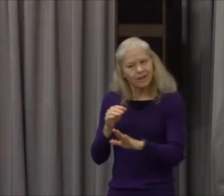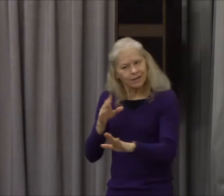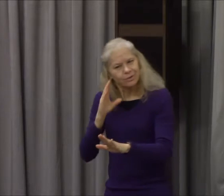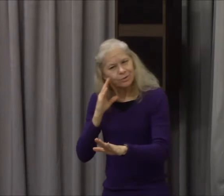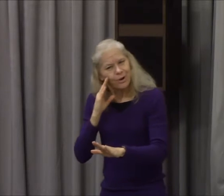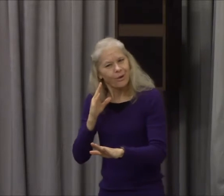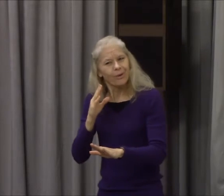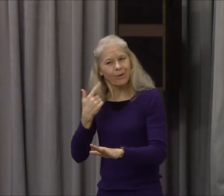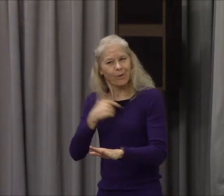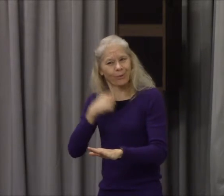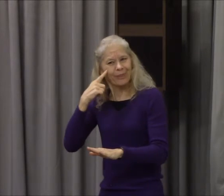secular history